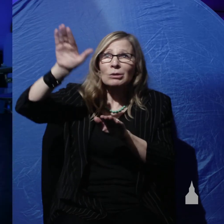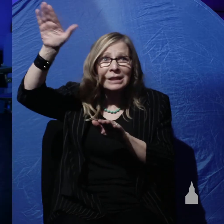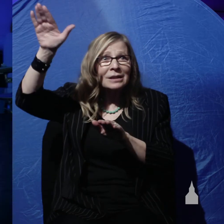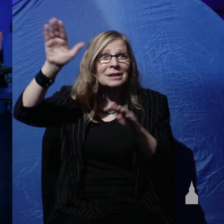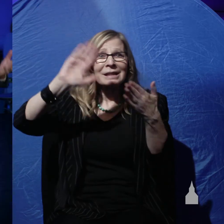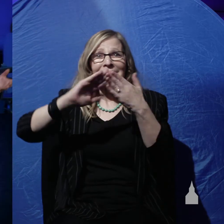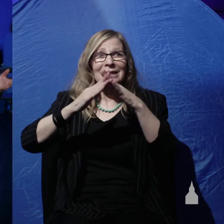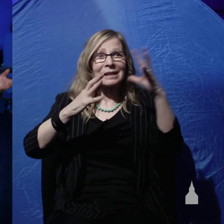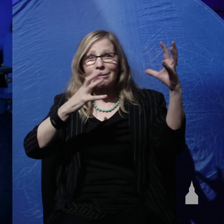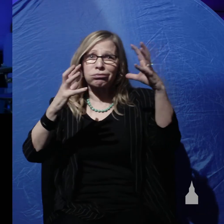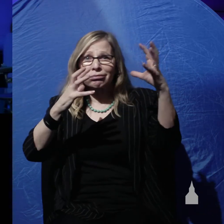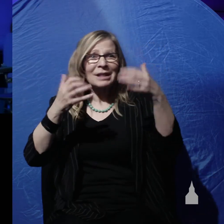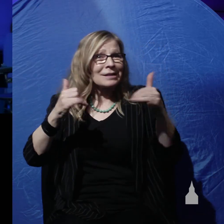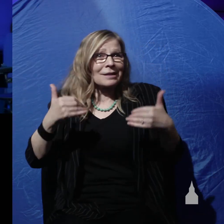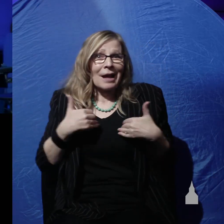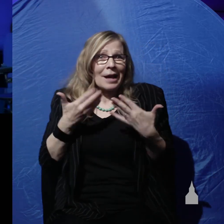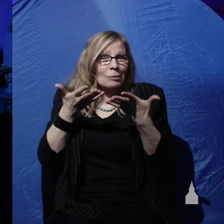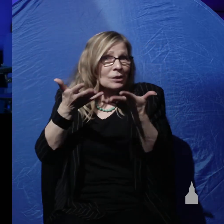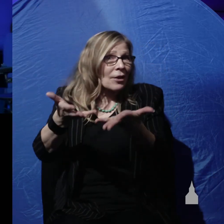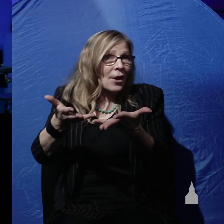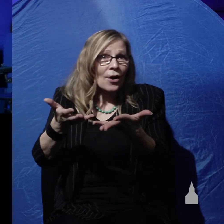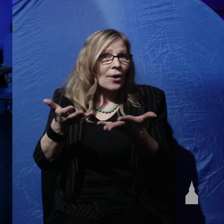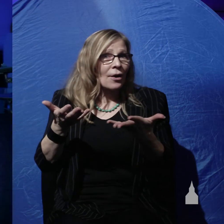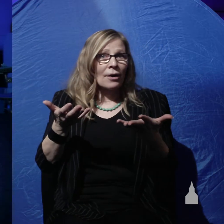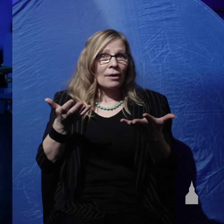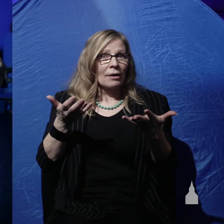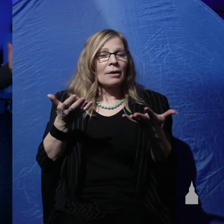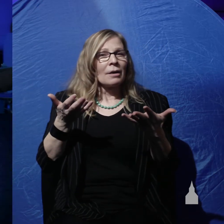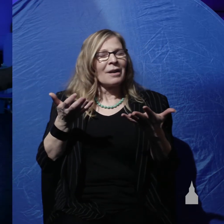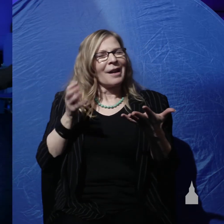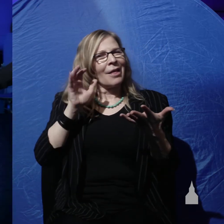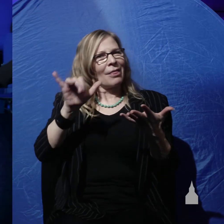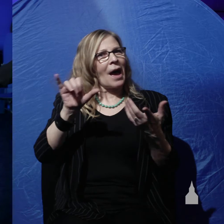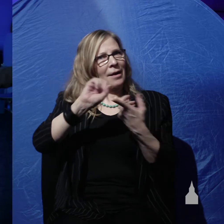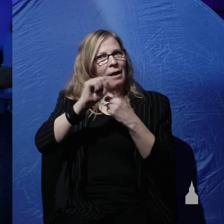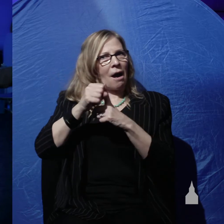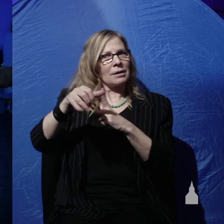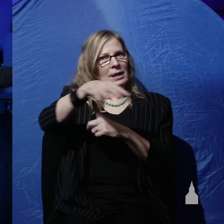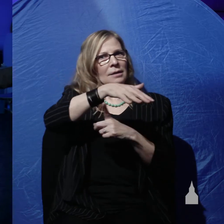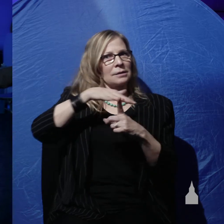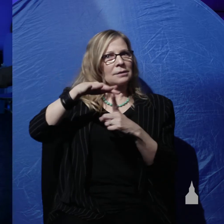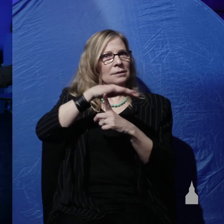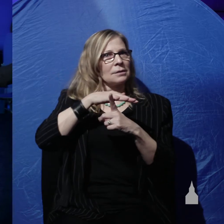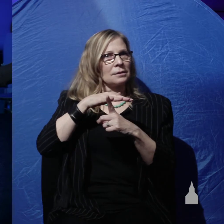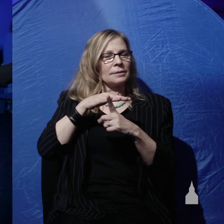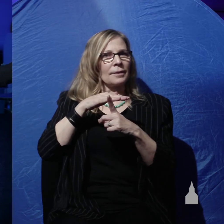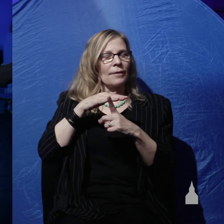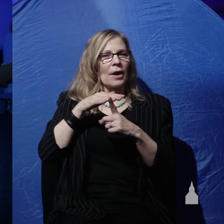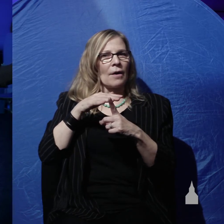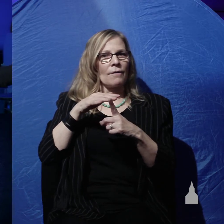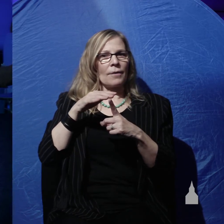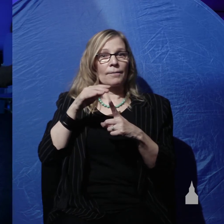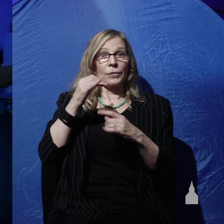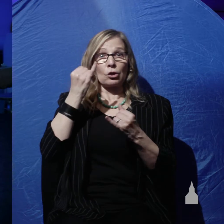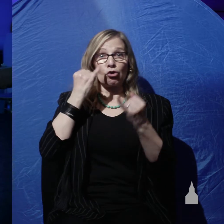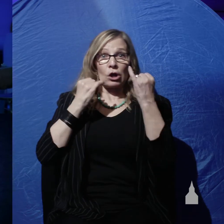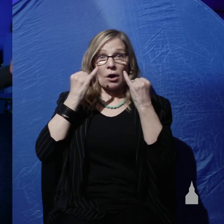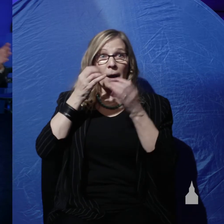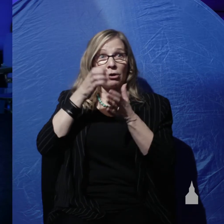there were still animals in the world. It's the context of Jeremiah 4 that tells you